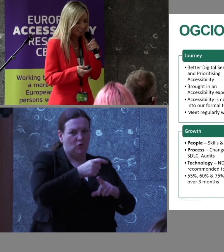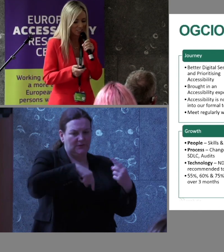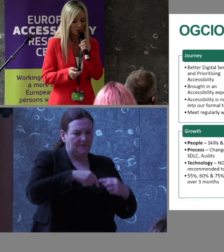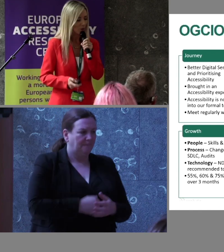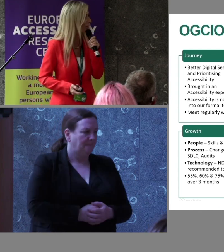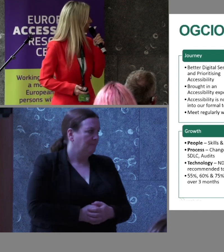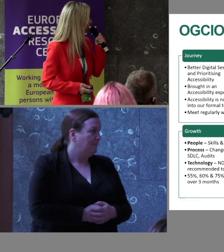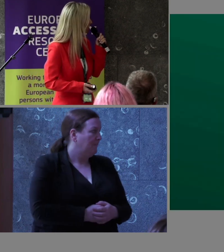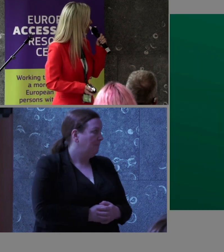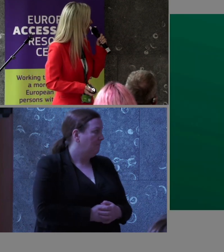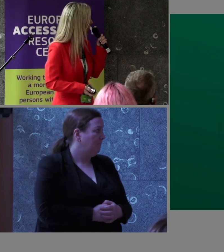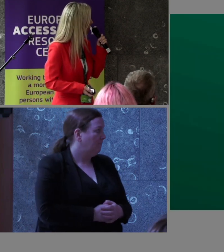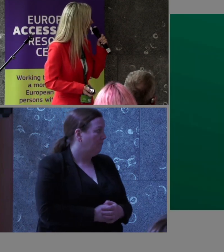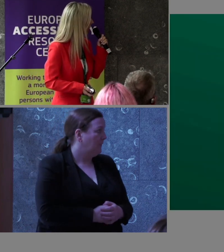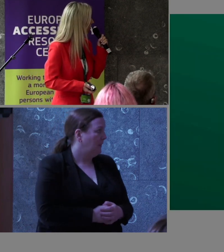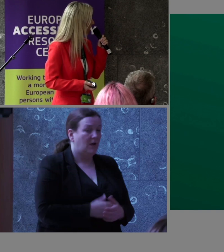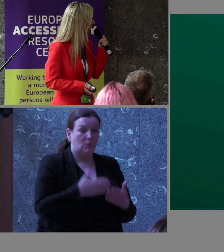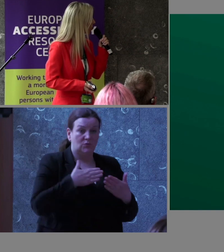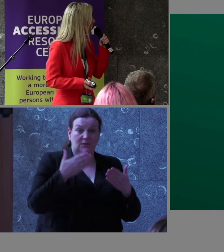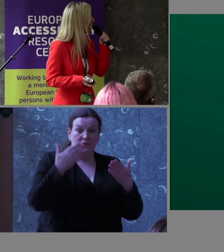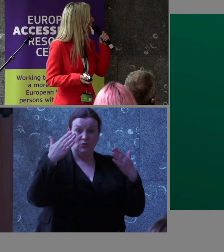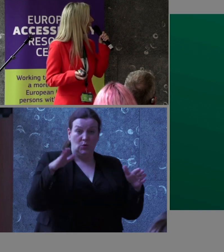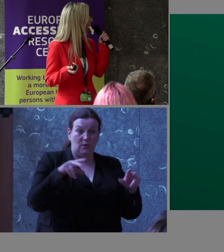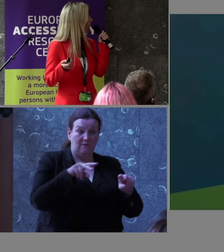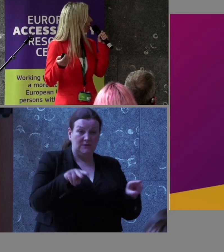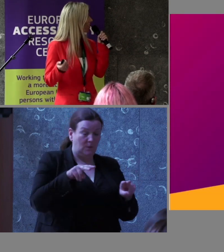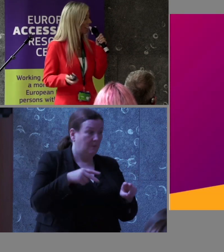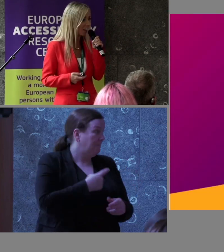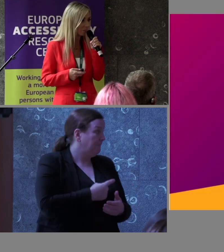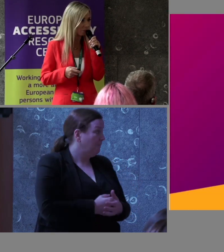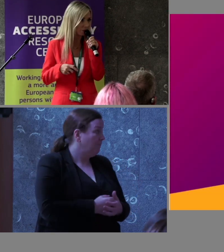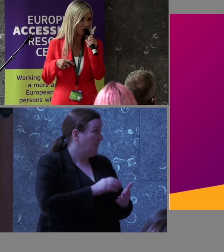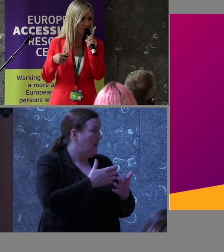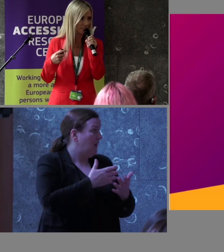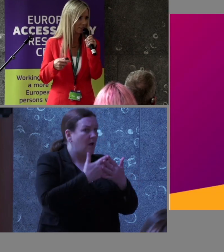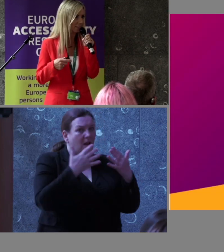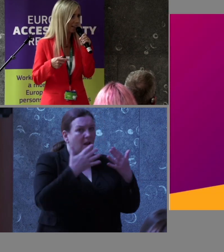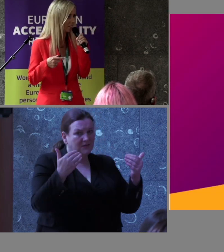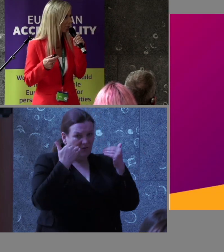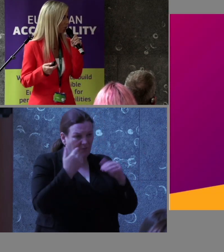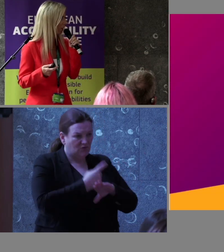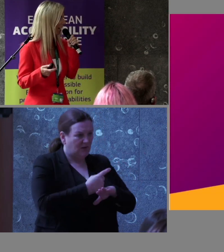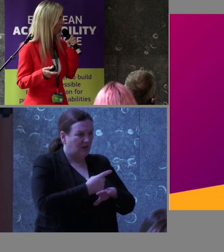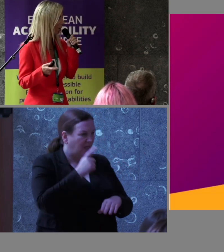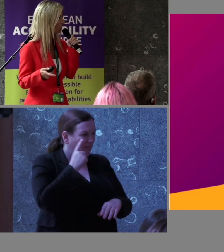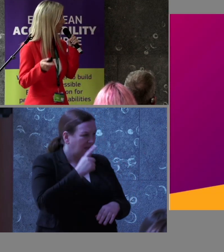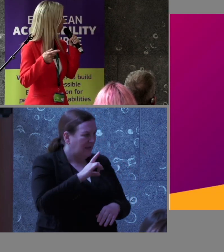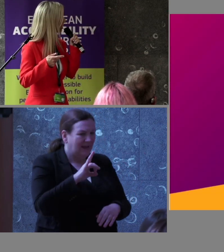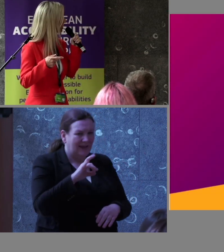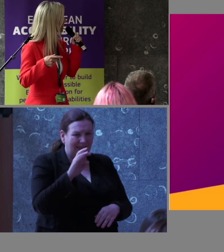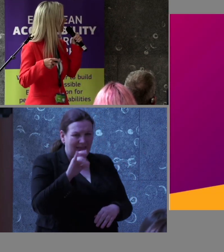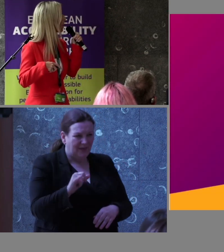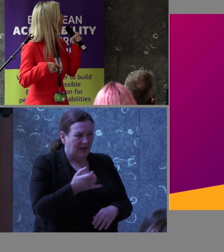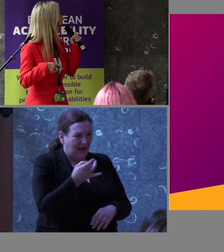in that, and what I'm going to do is just play a video, because there's a lot of information in this, and I think, Cathy, you've asked a question